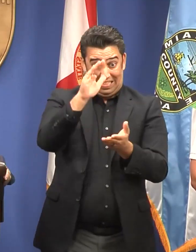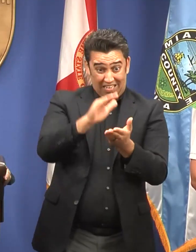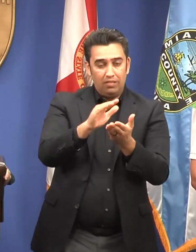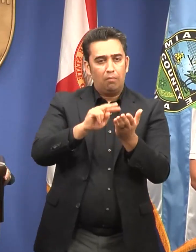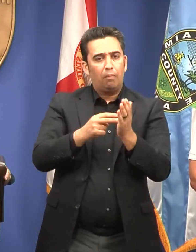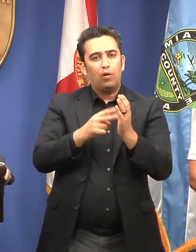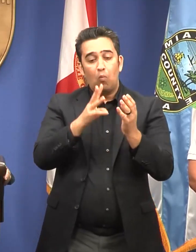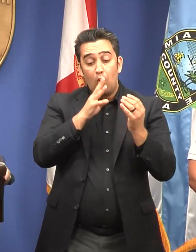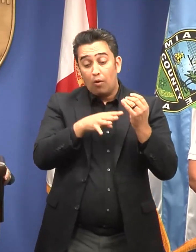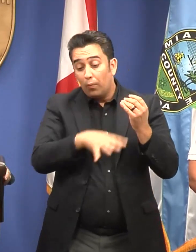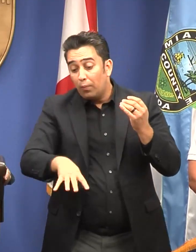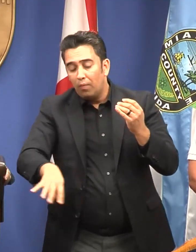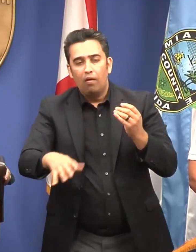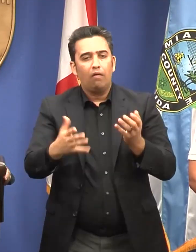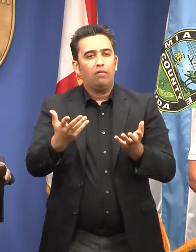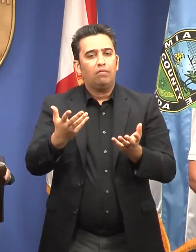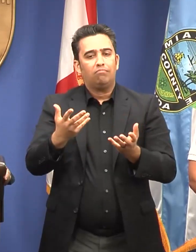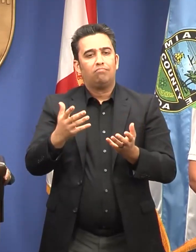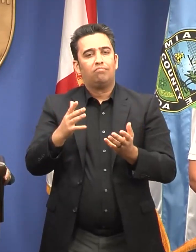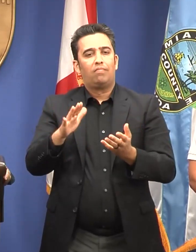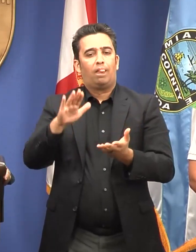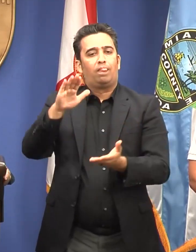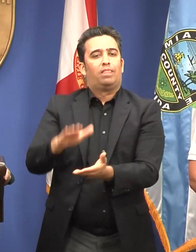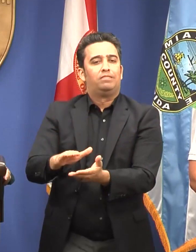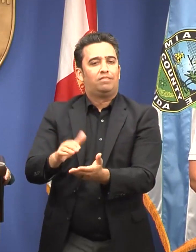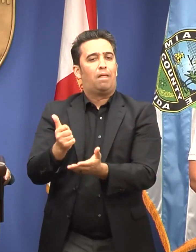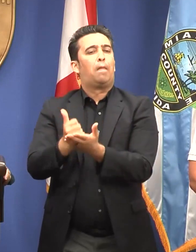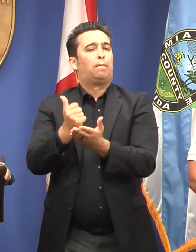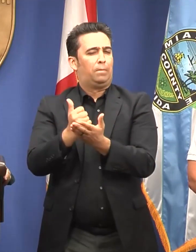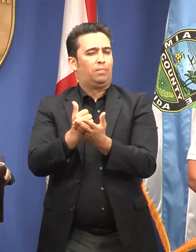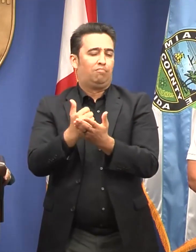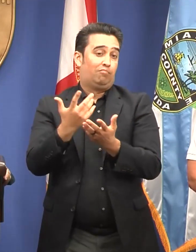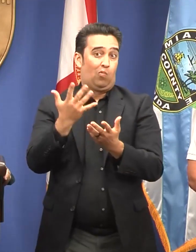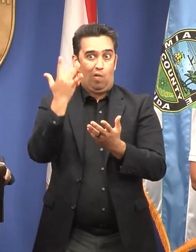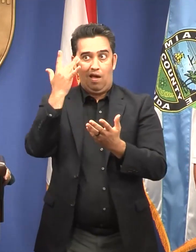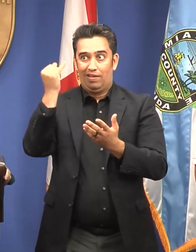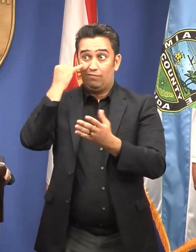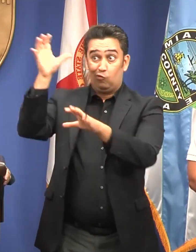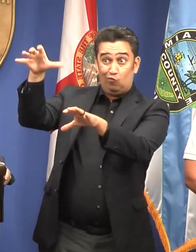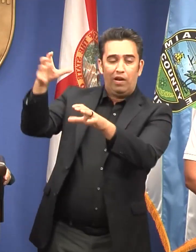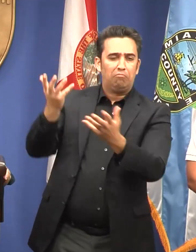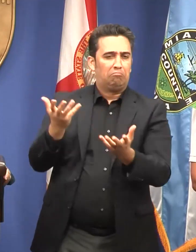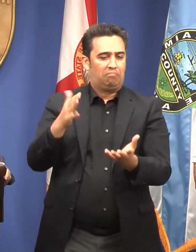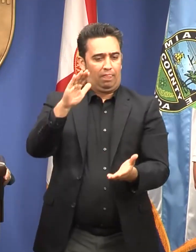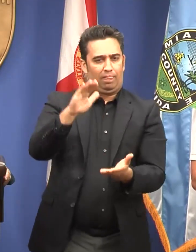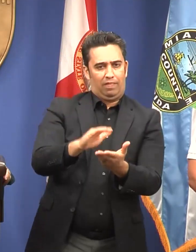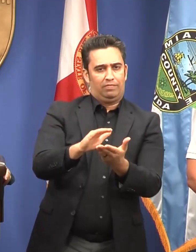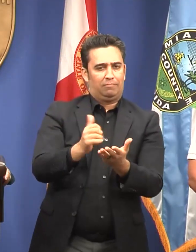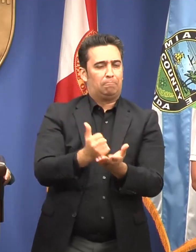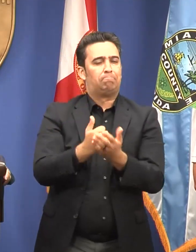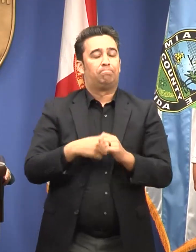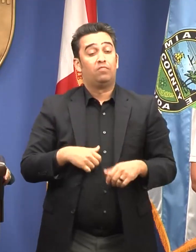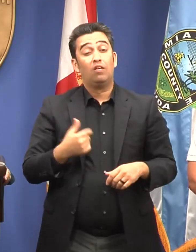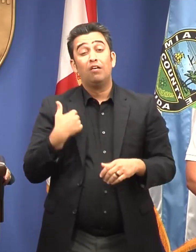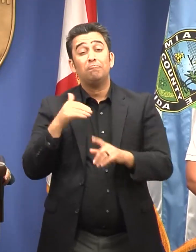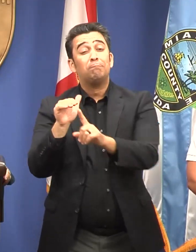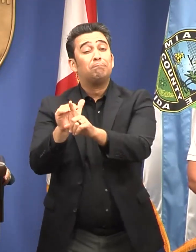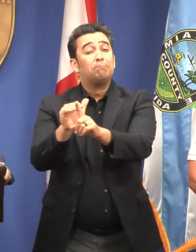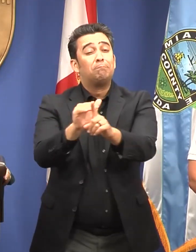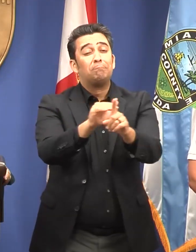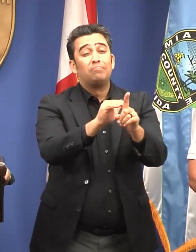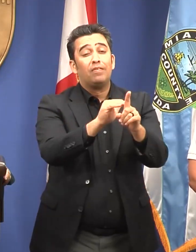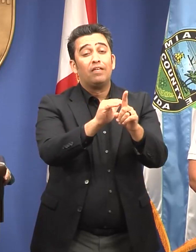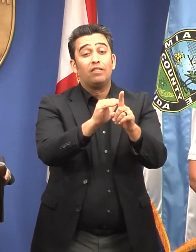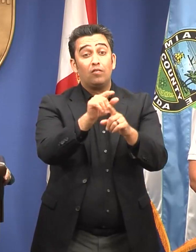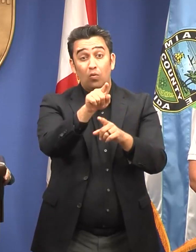their water usage today, especially during periods of heavy rain. We remind our community to please only call